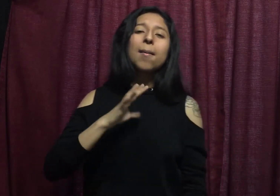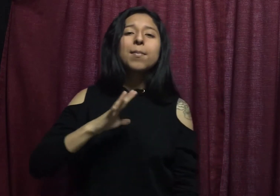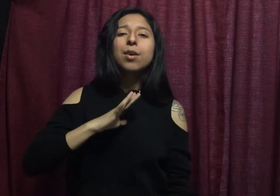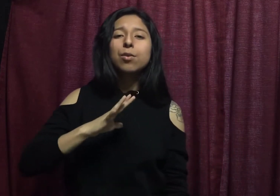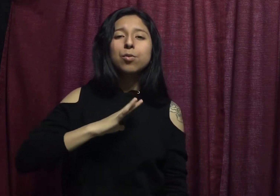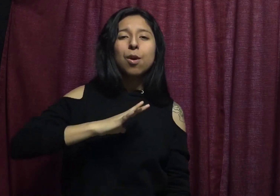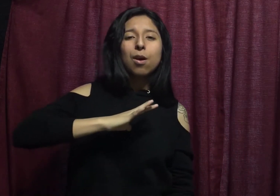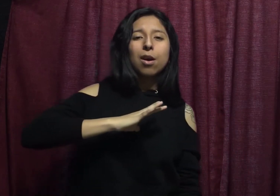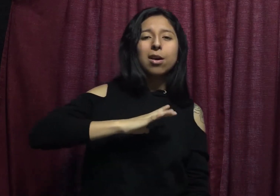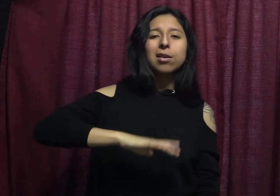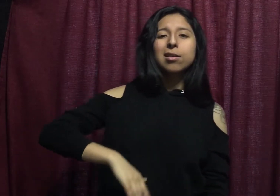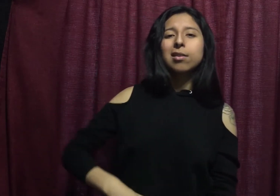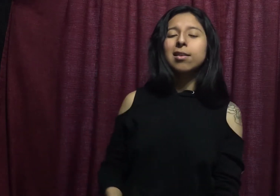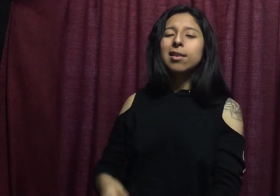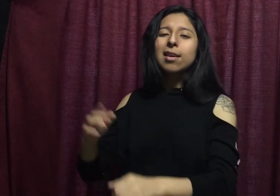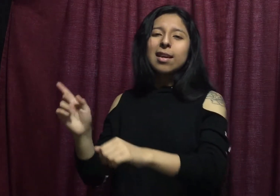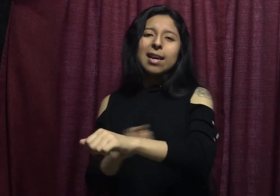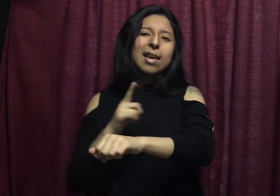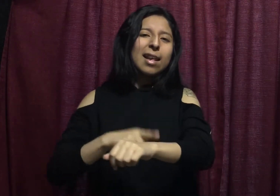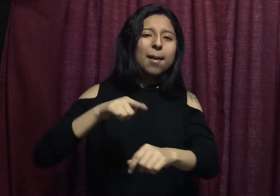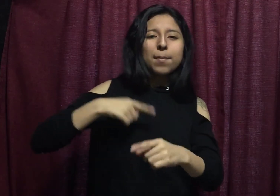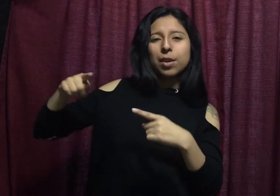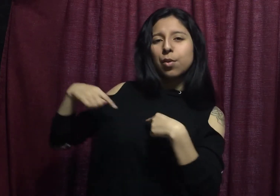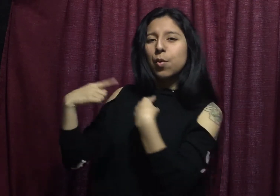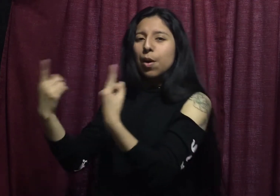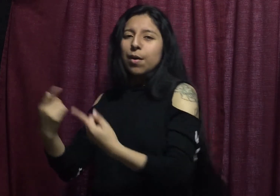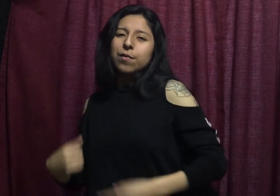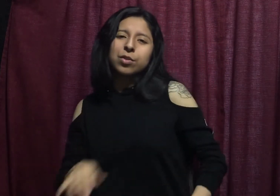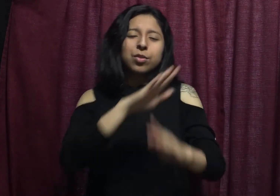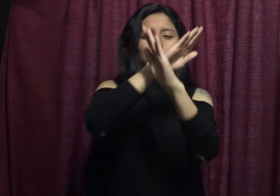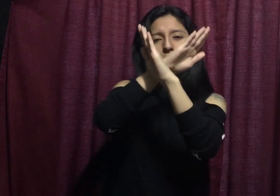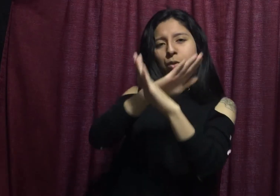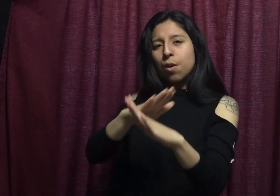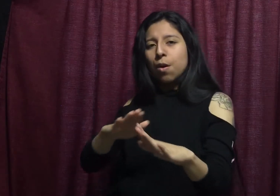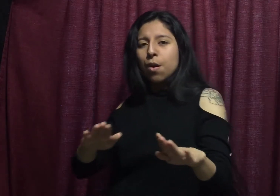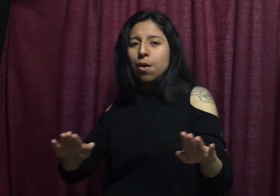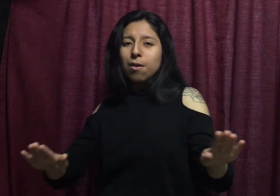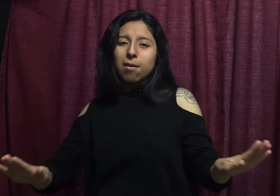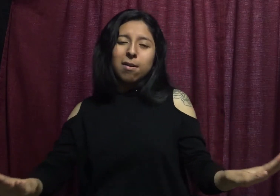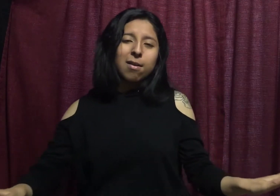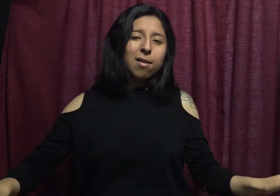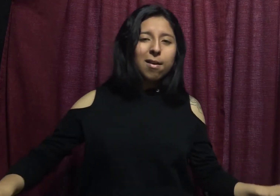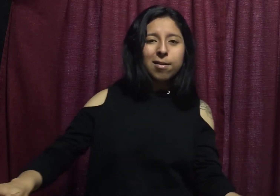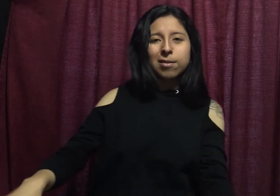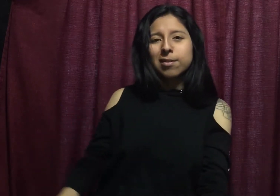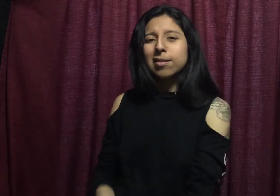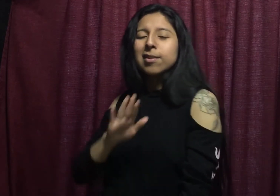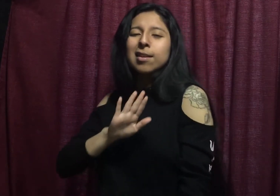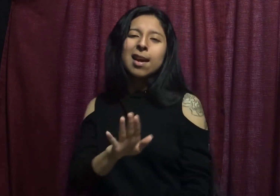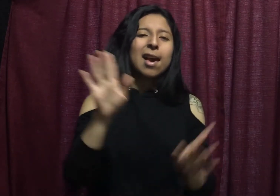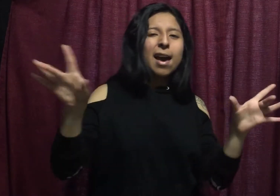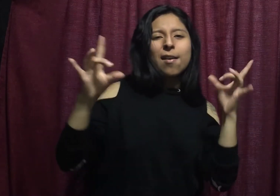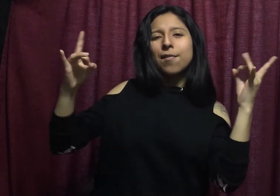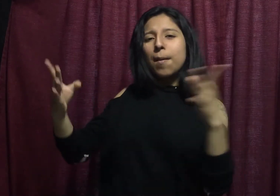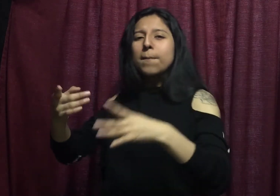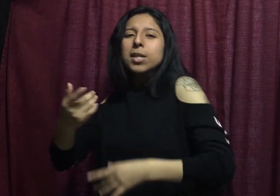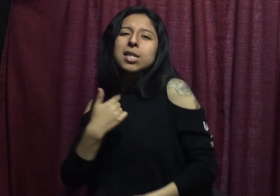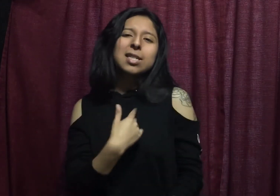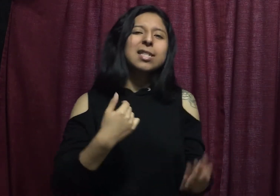so used to being in